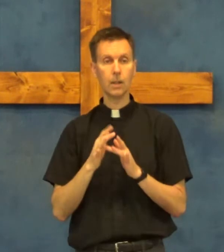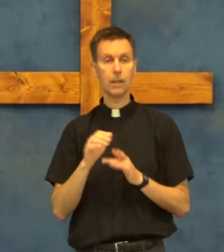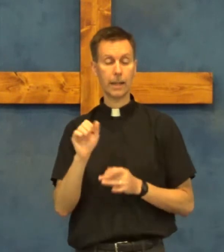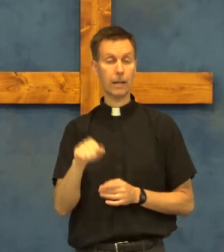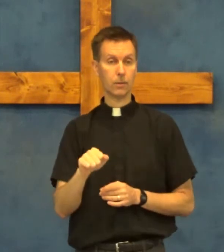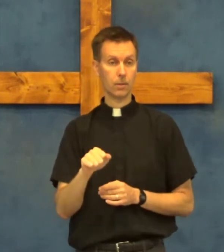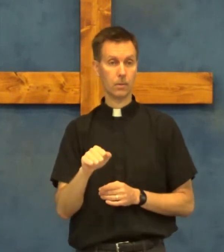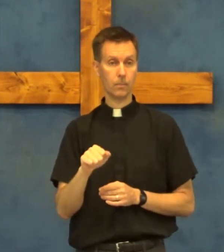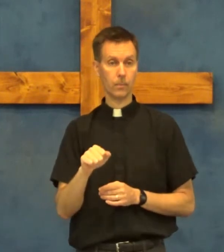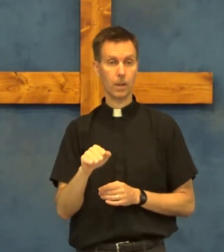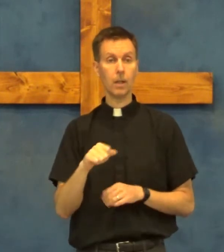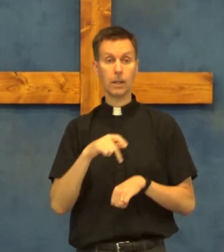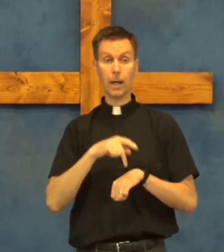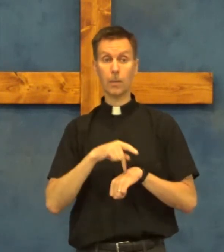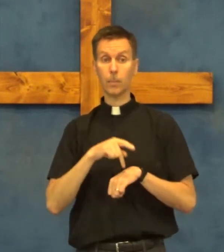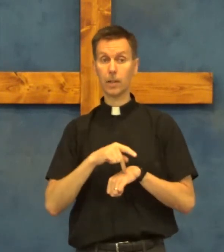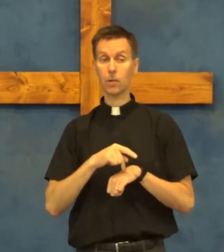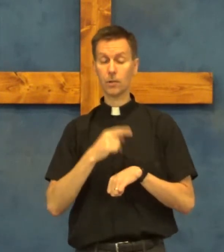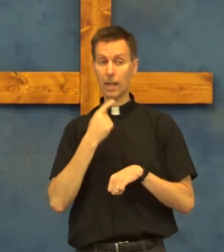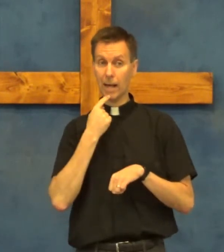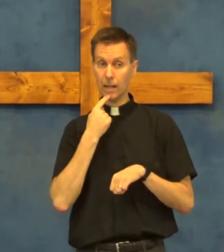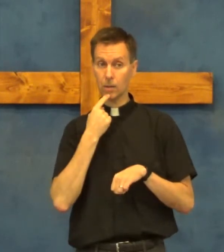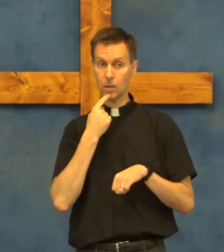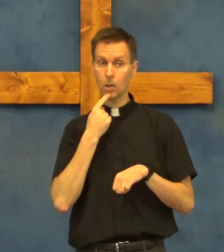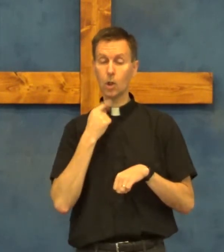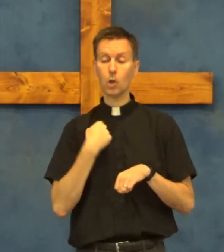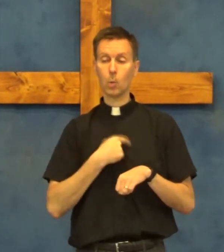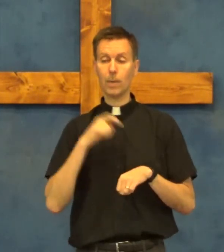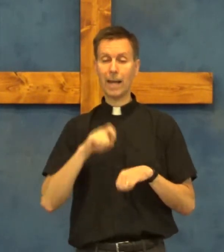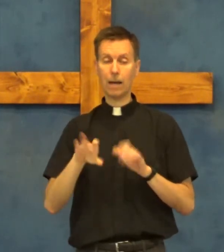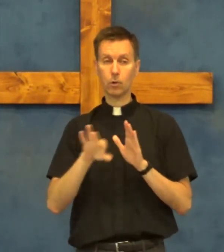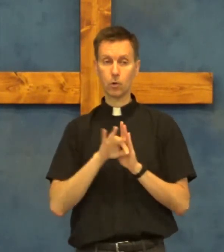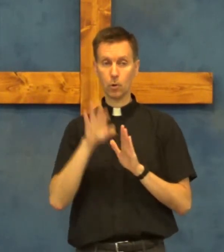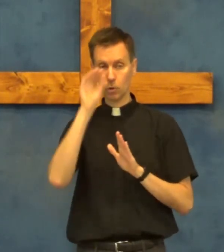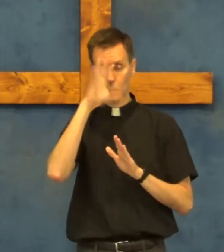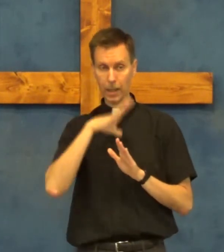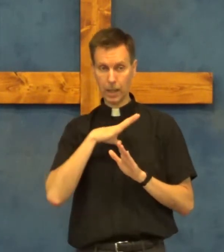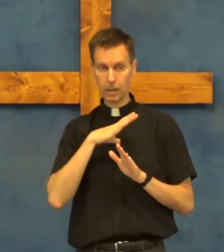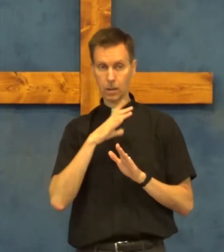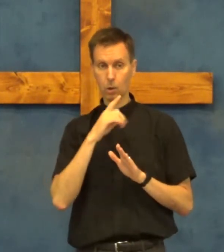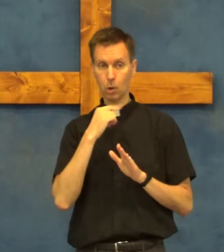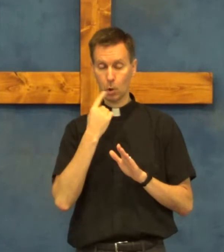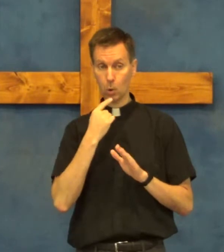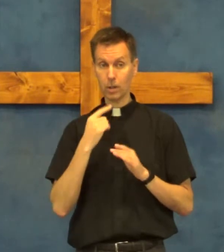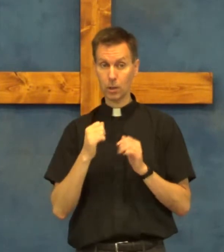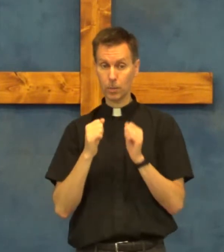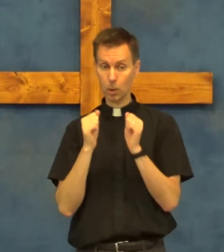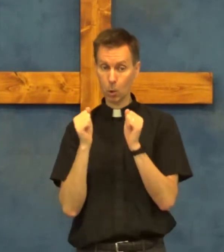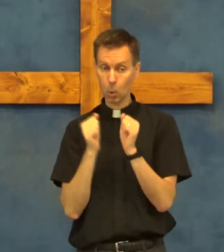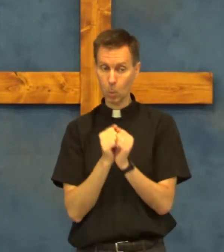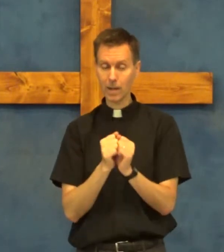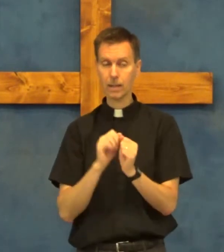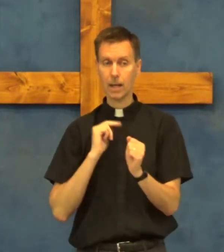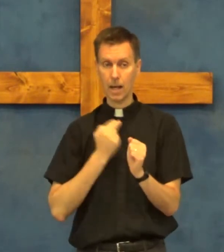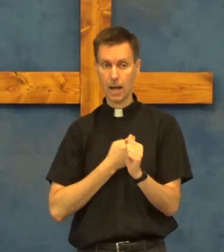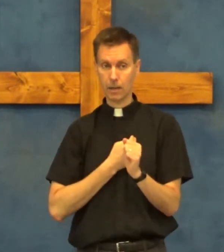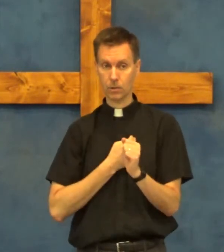yes yeah peter said we have to choose a man who has been with us